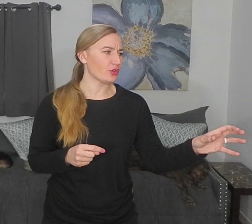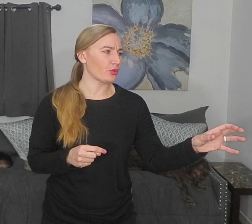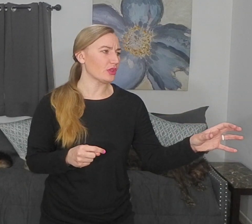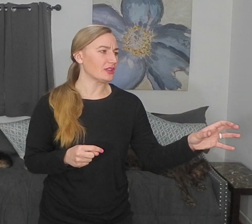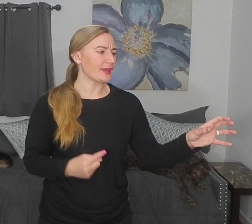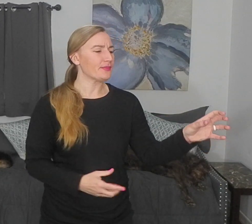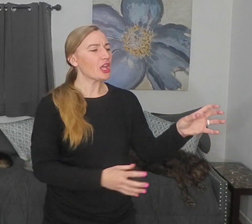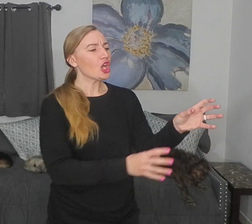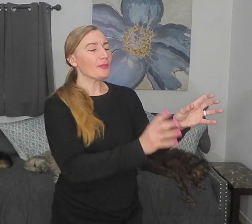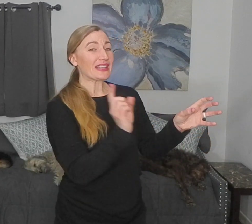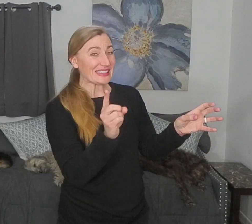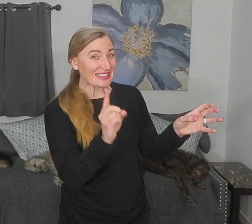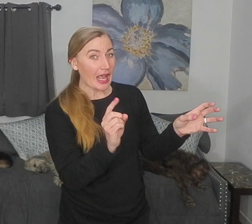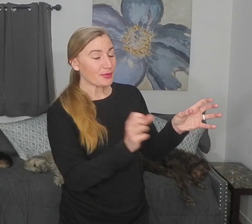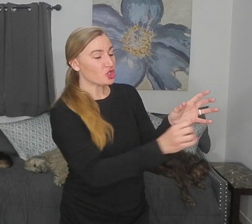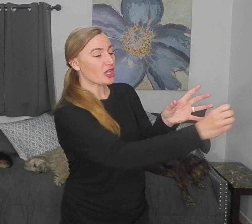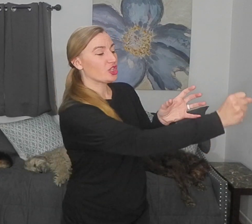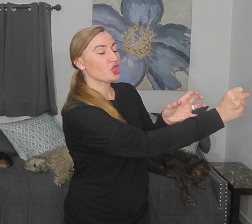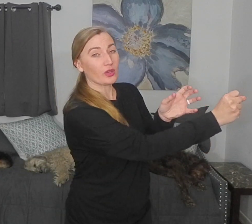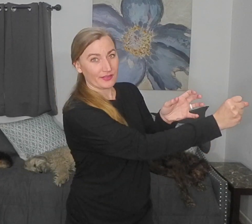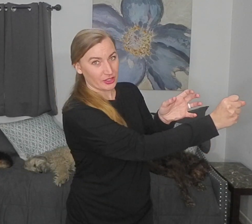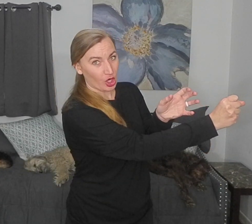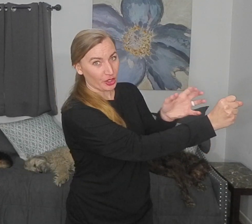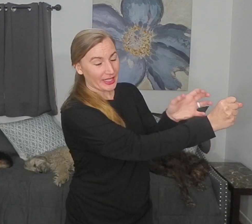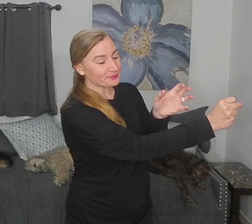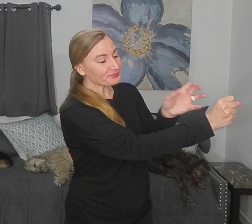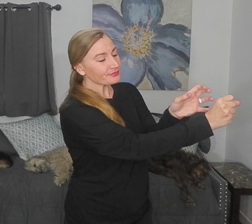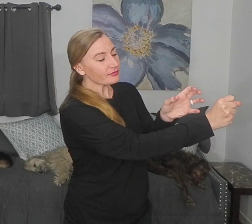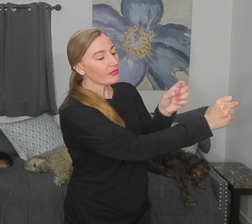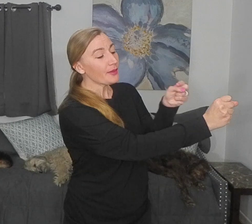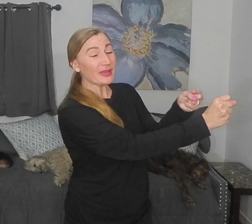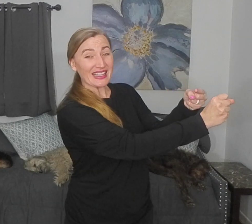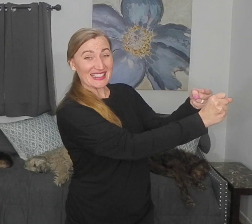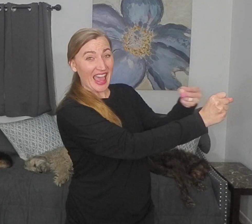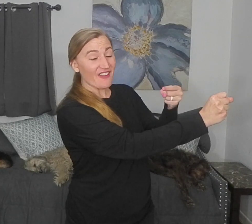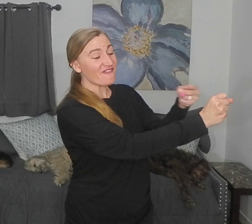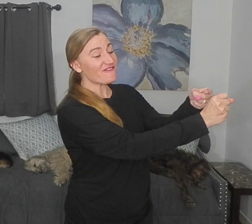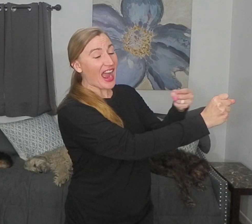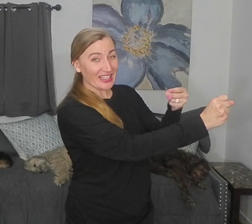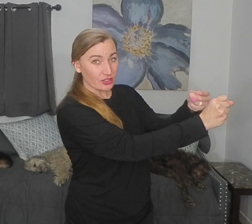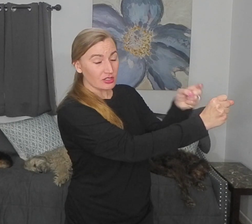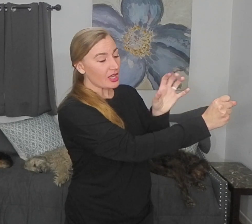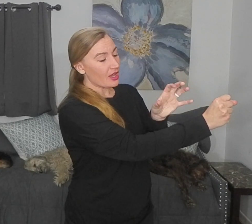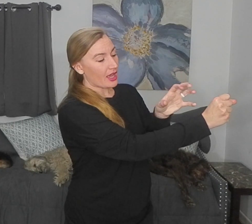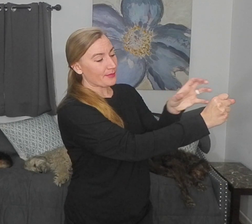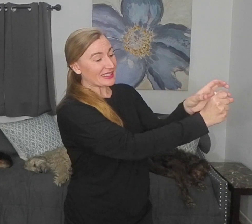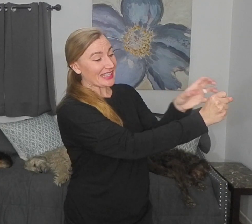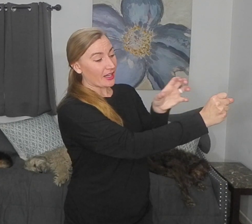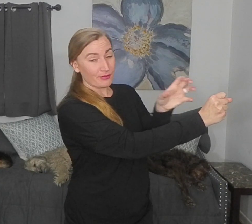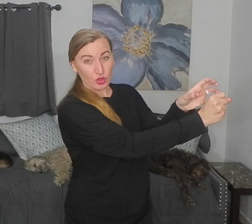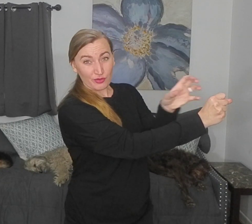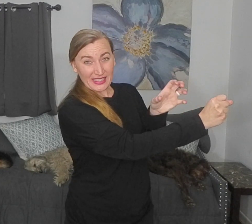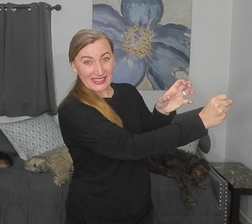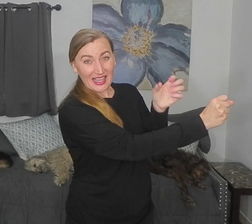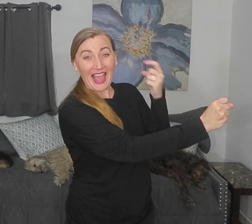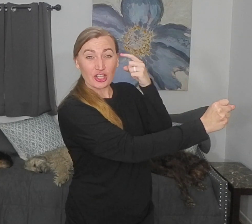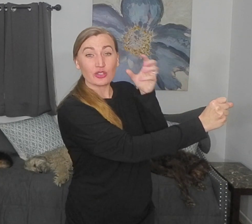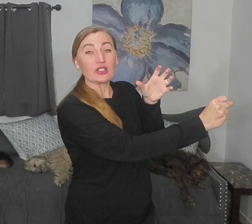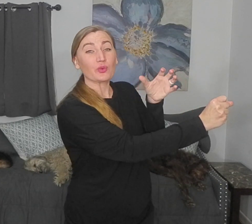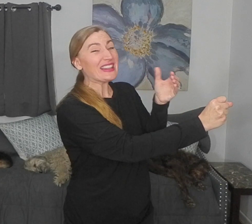through the limb, but it stops just short of the target because that final set of movements actually is where